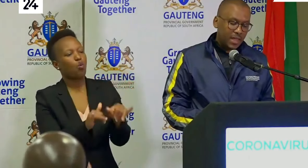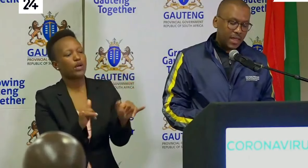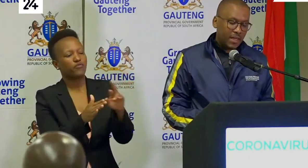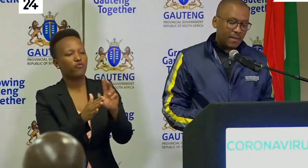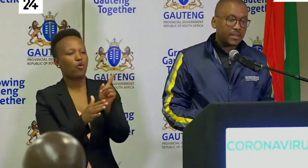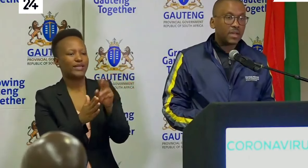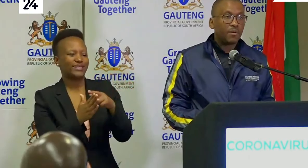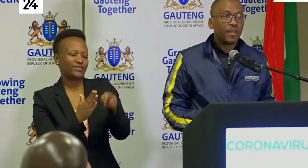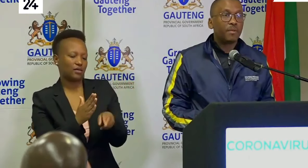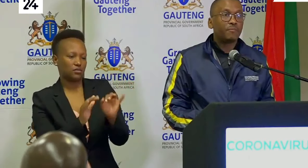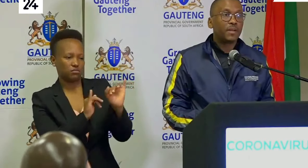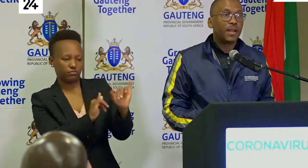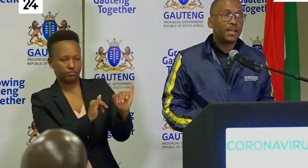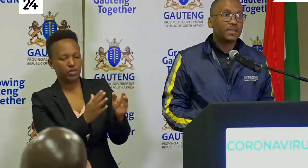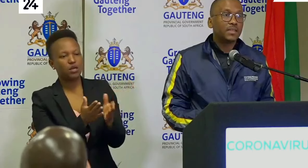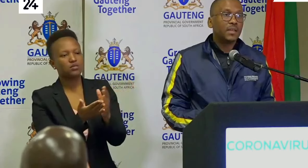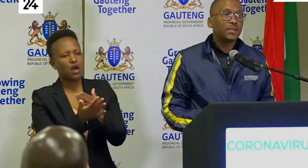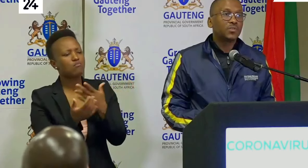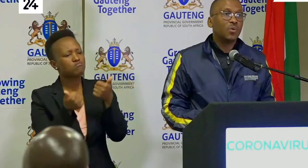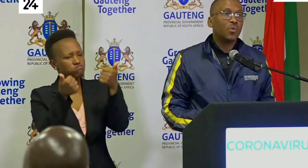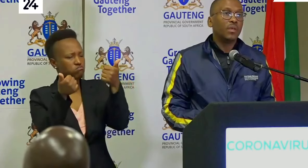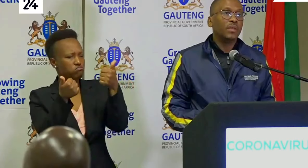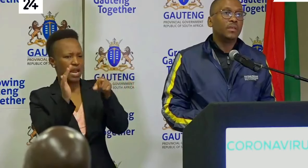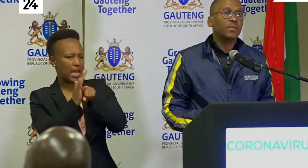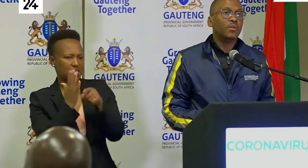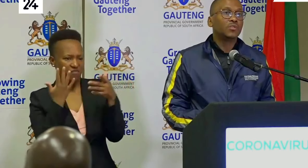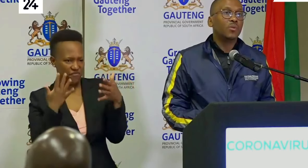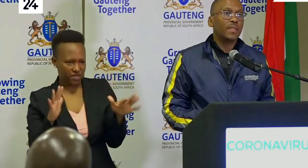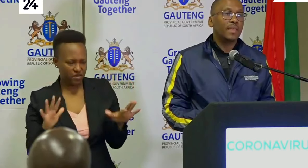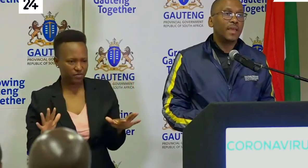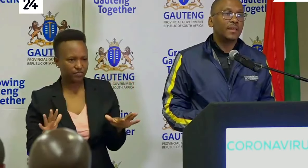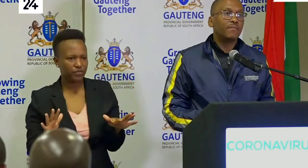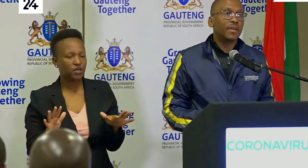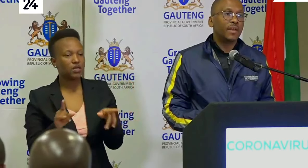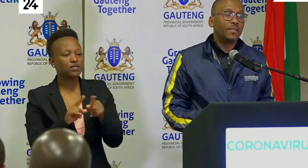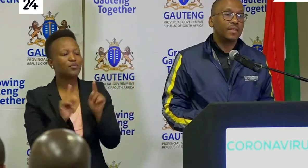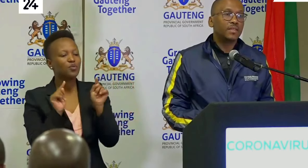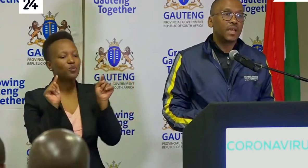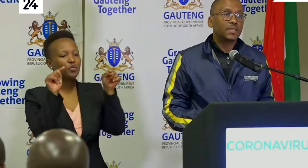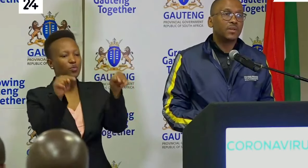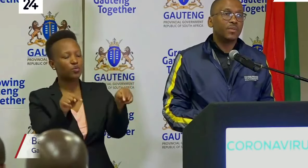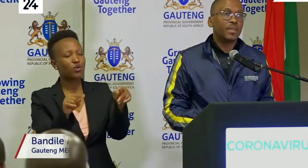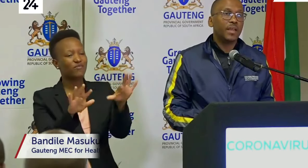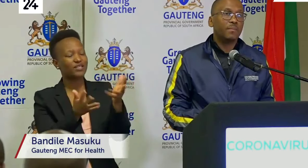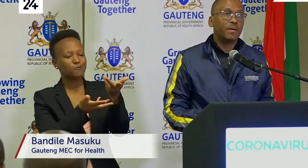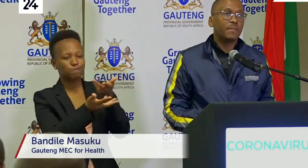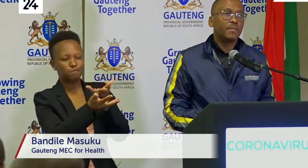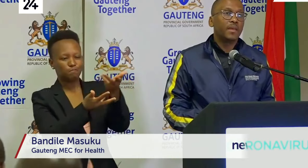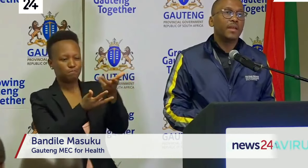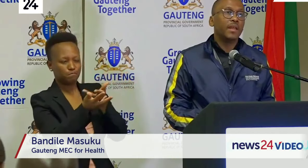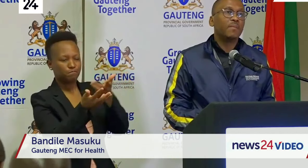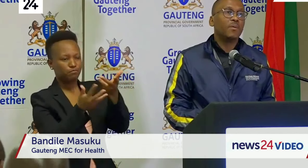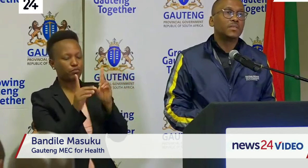and some of them have been cleared so we also went there had a very lengthy discussion with the labor